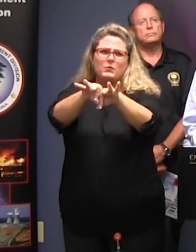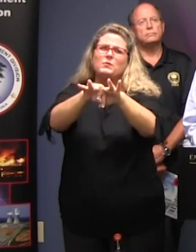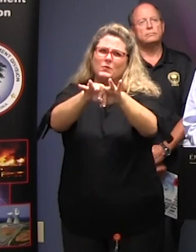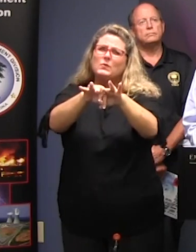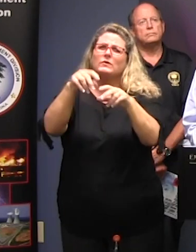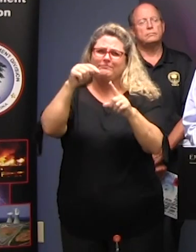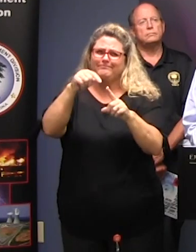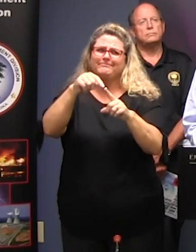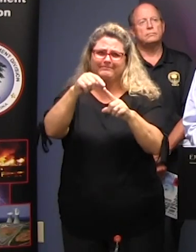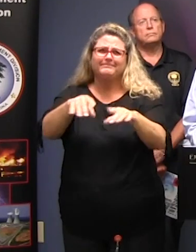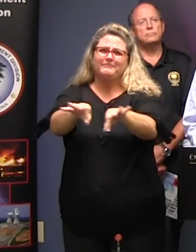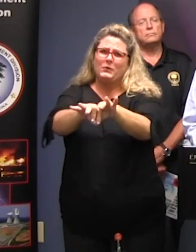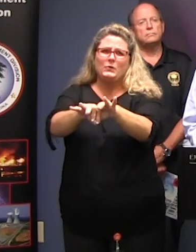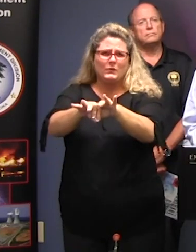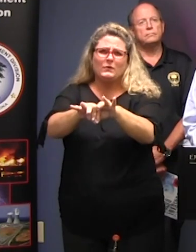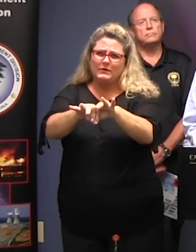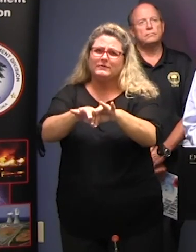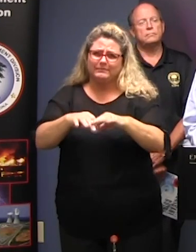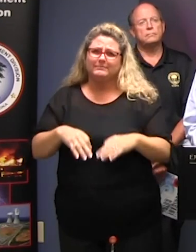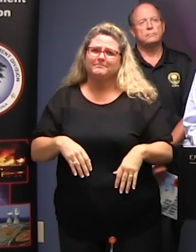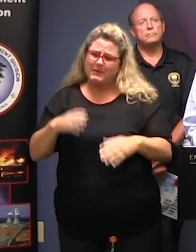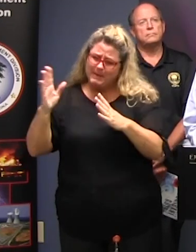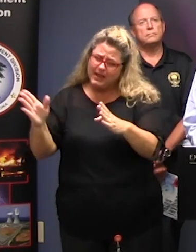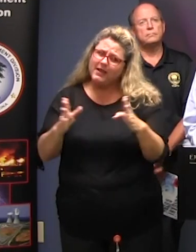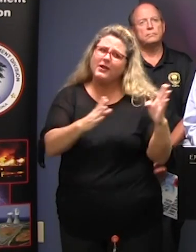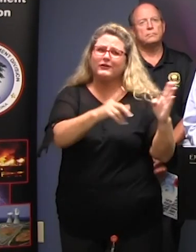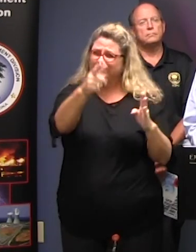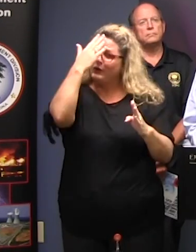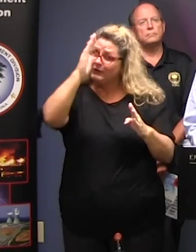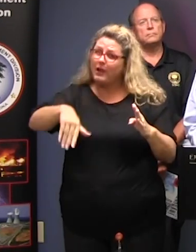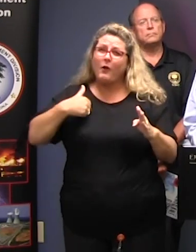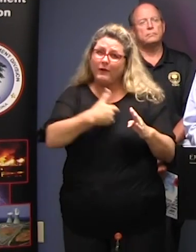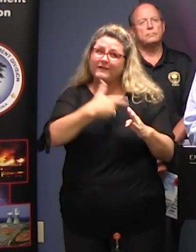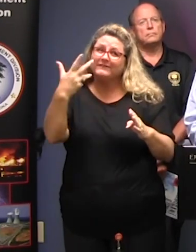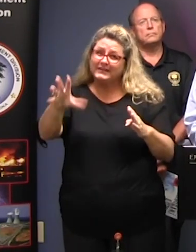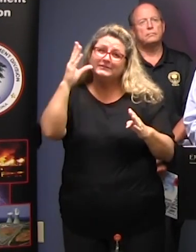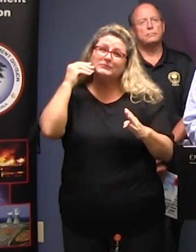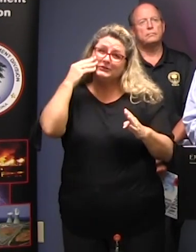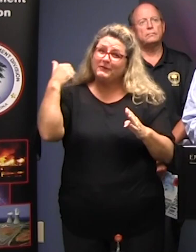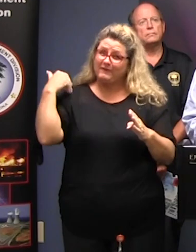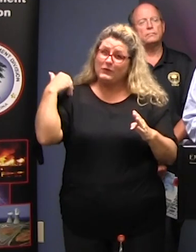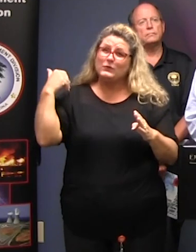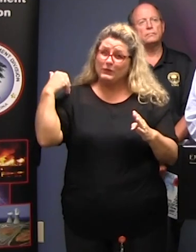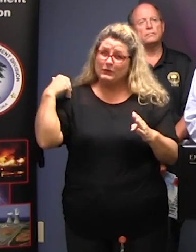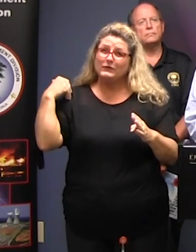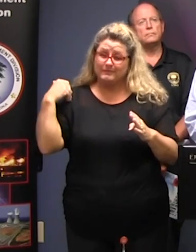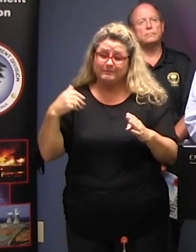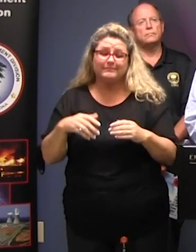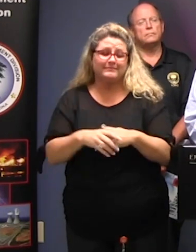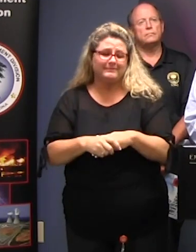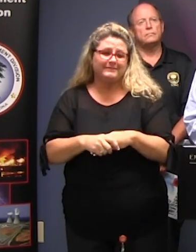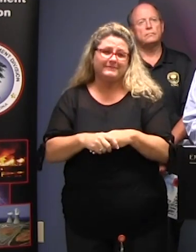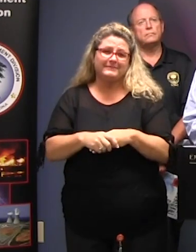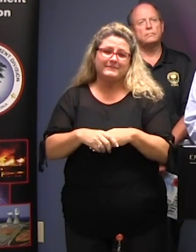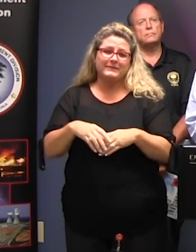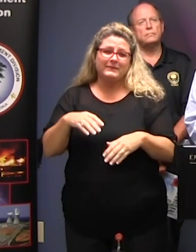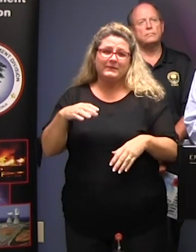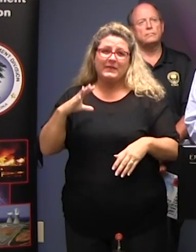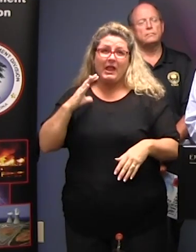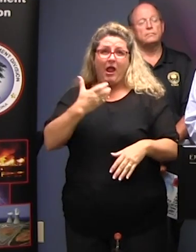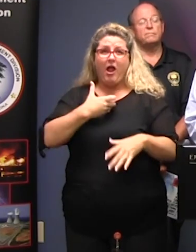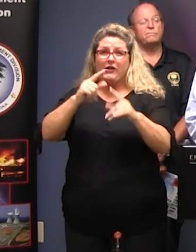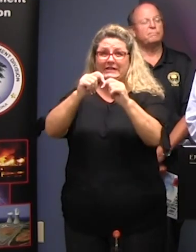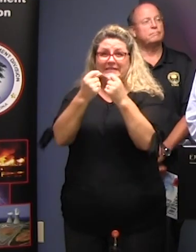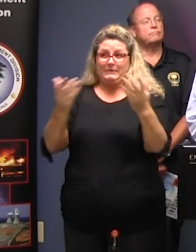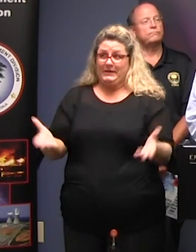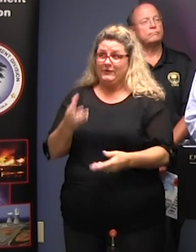strategy and we've been through hurricanes before just recently and I must say that our our team